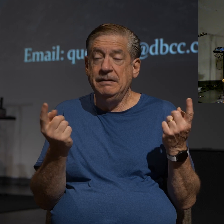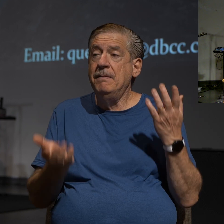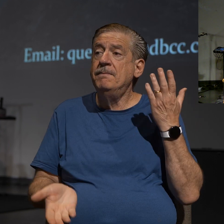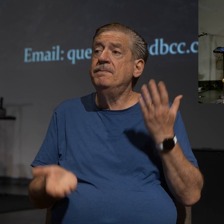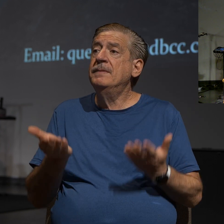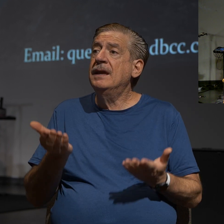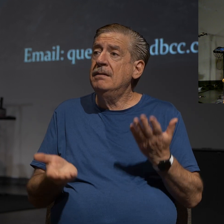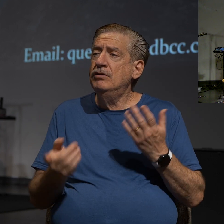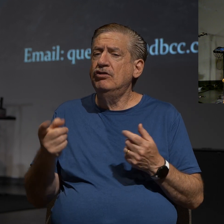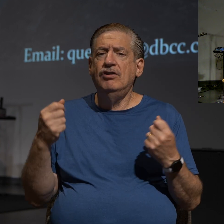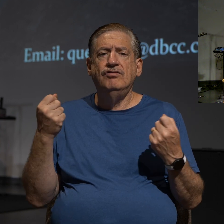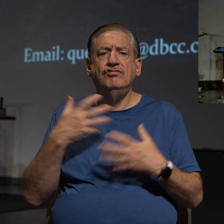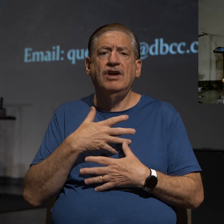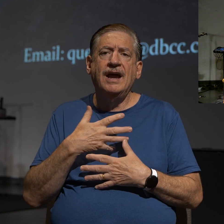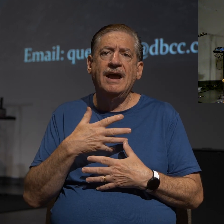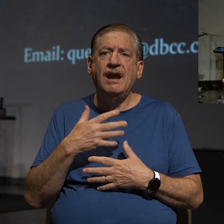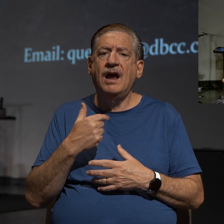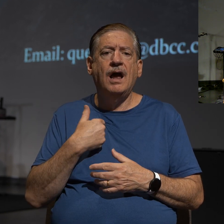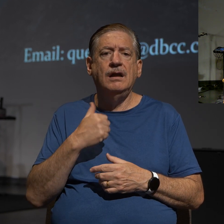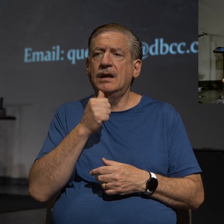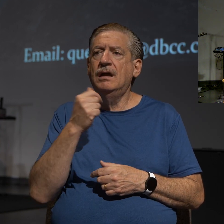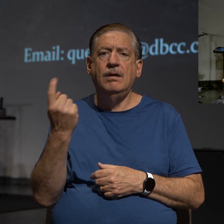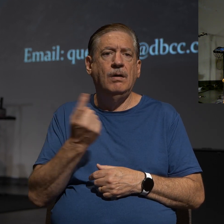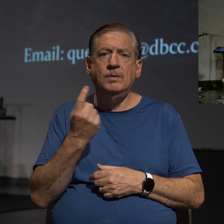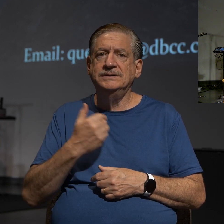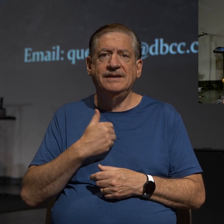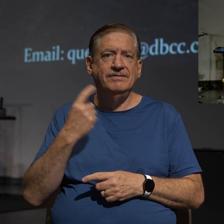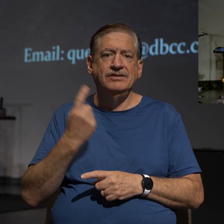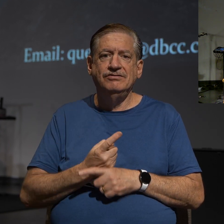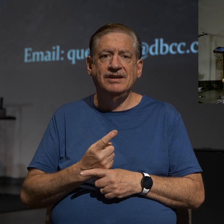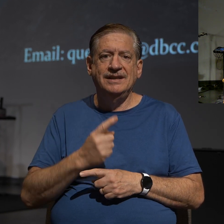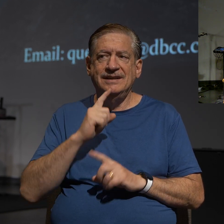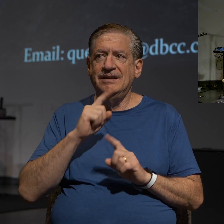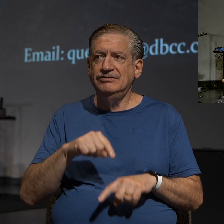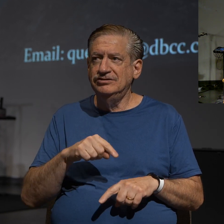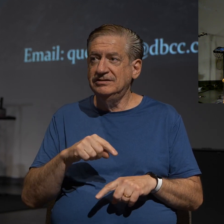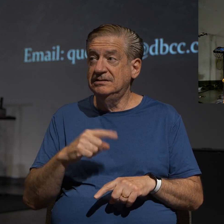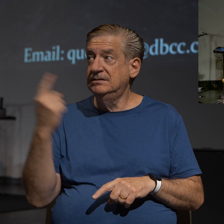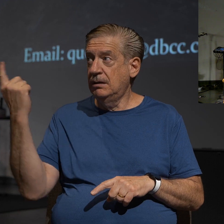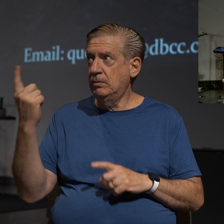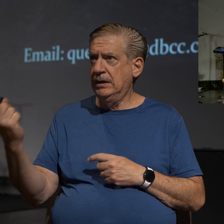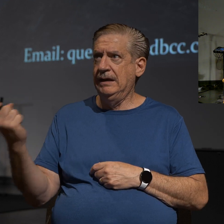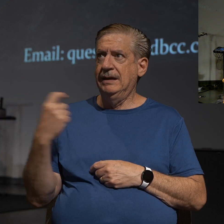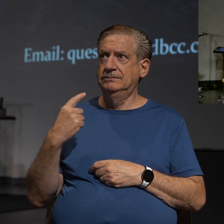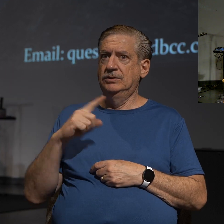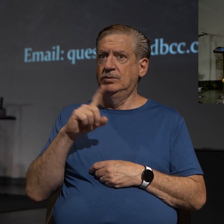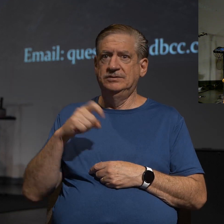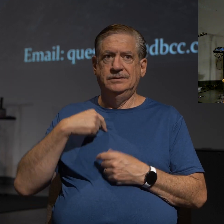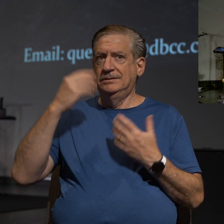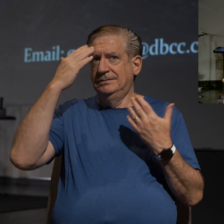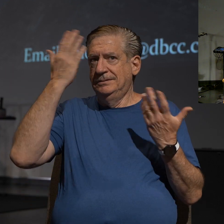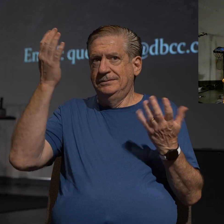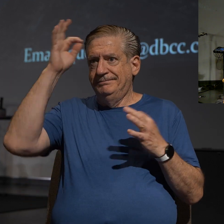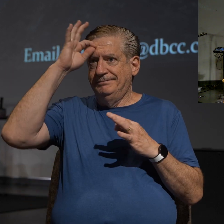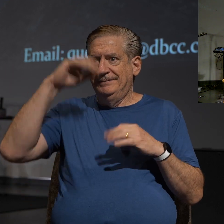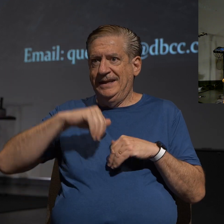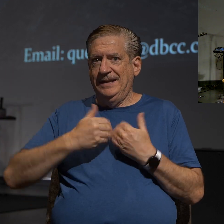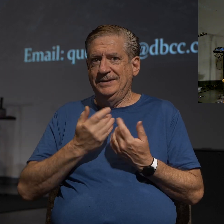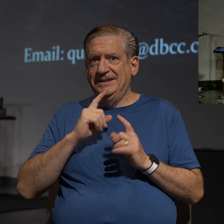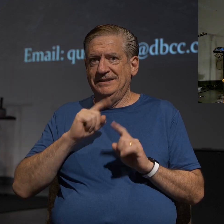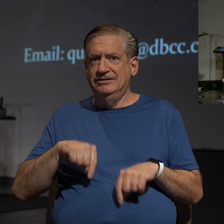Maybe you're afraid of, I don't always have the right answers. Someone is going to ask me a question that I don't know how to answer.